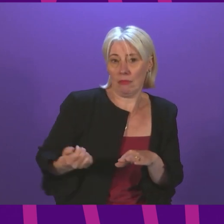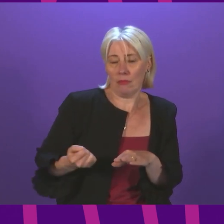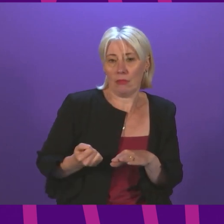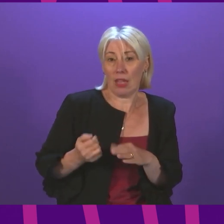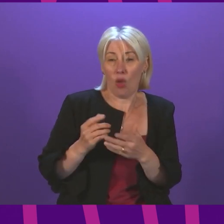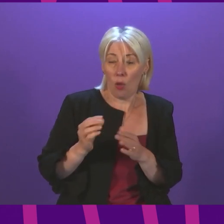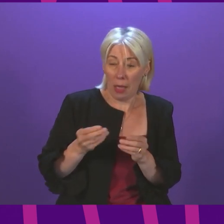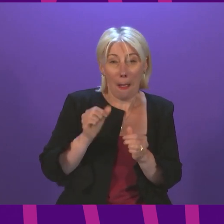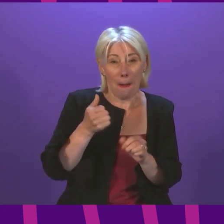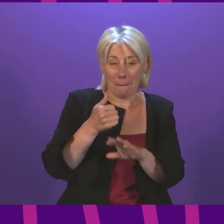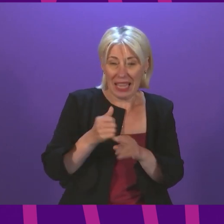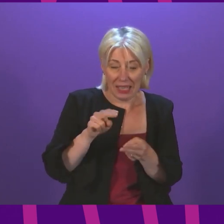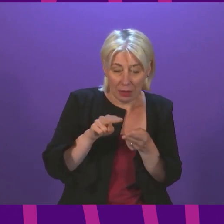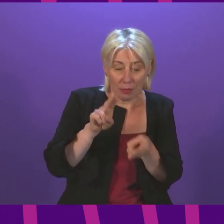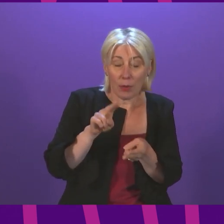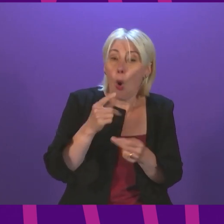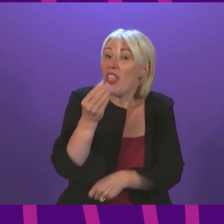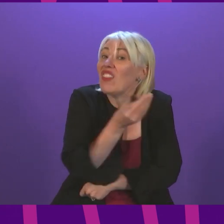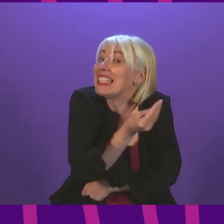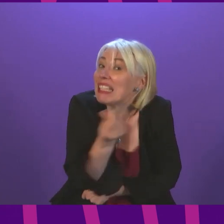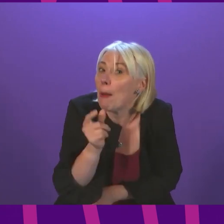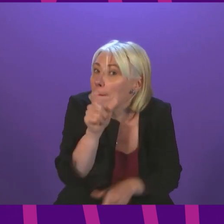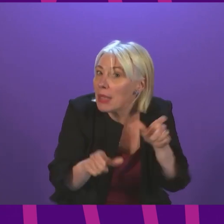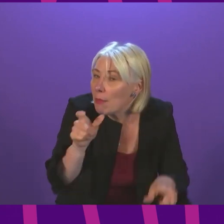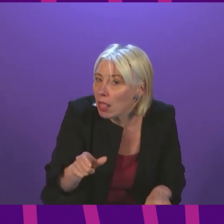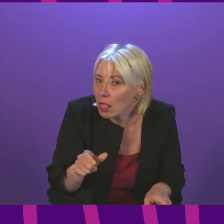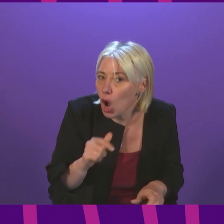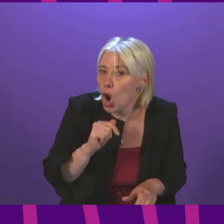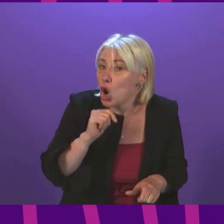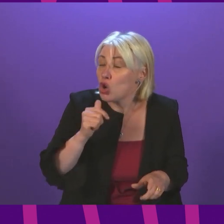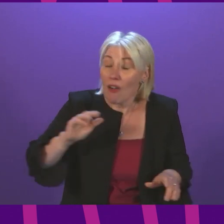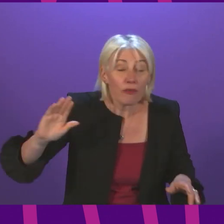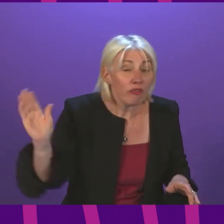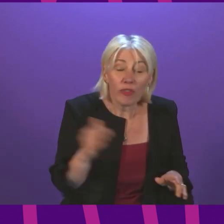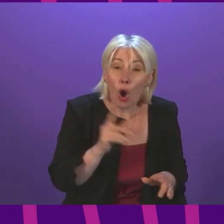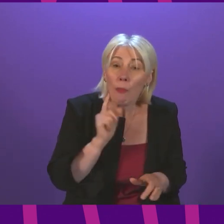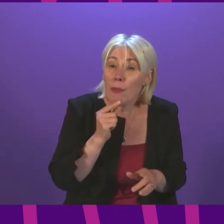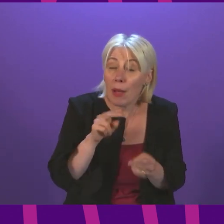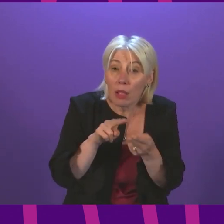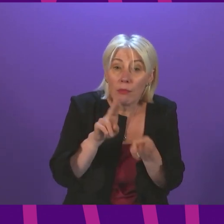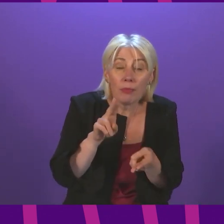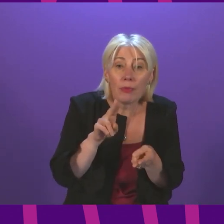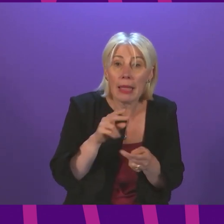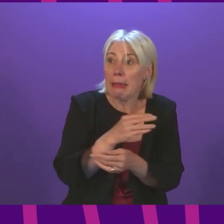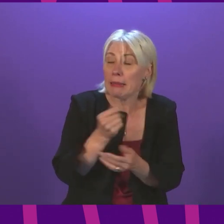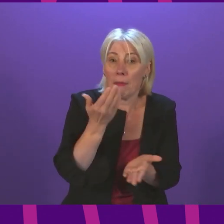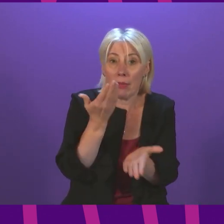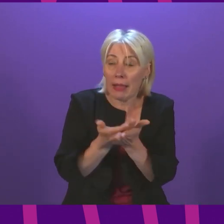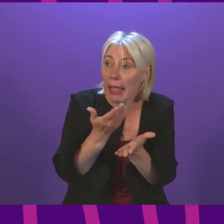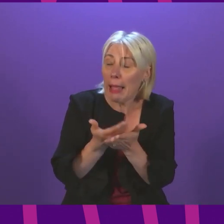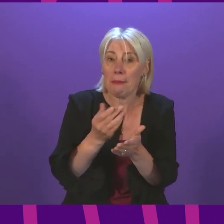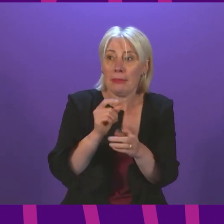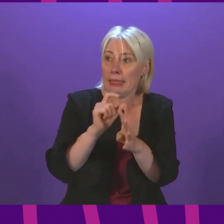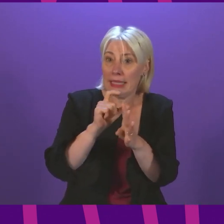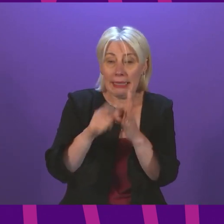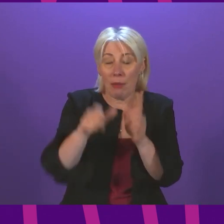Only, however, I should say for some people. It didn't raise this for people on legacy benefits, claims by millions of people, many of whom are disabled,